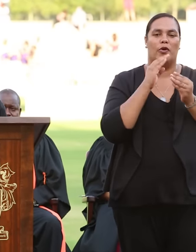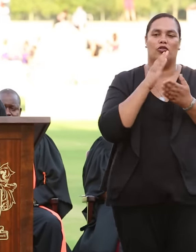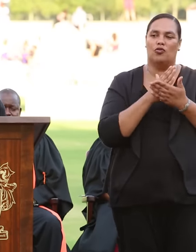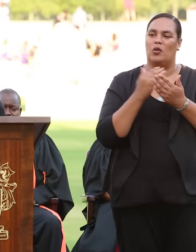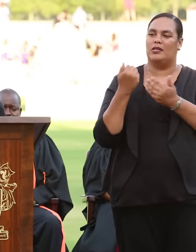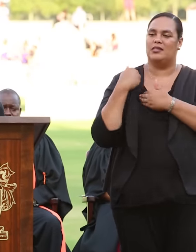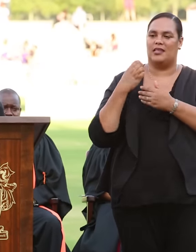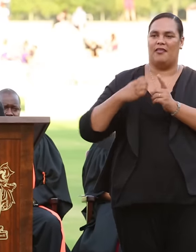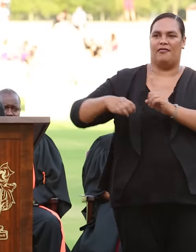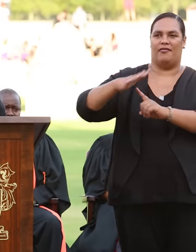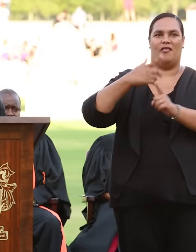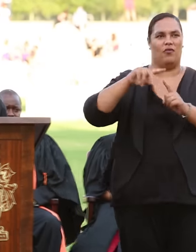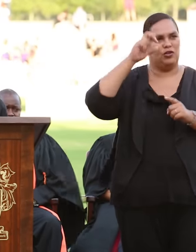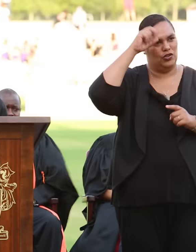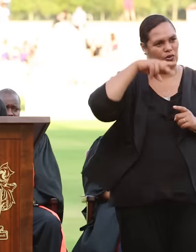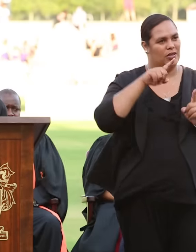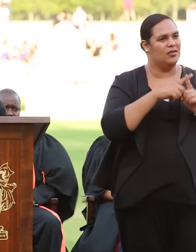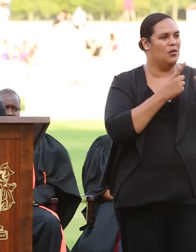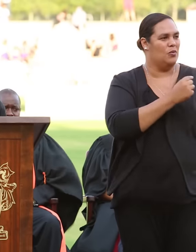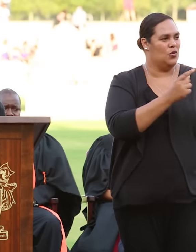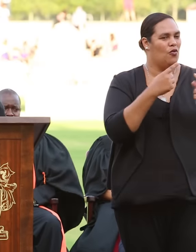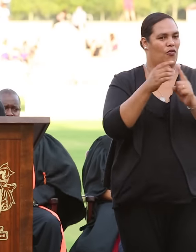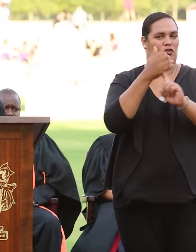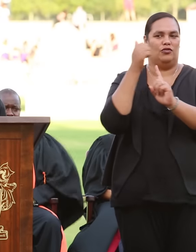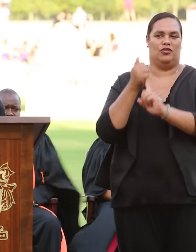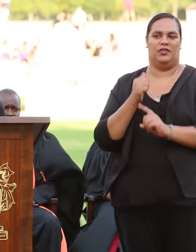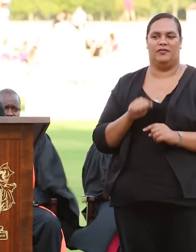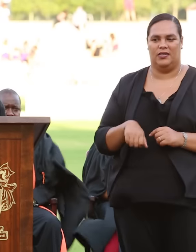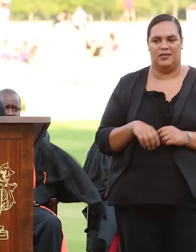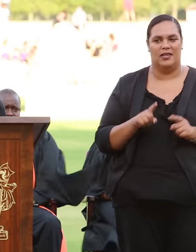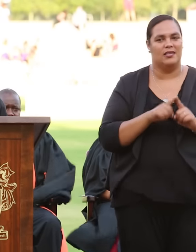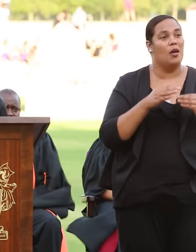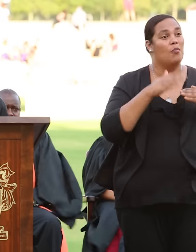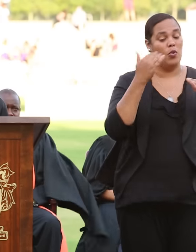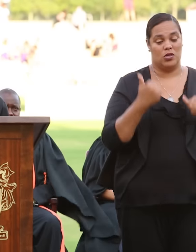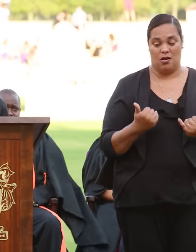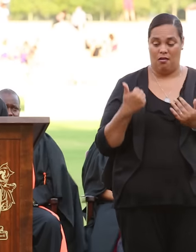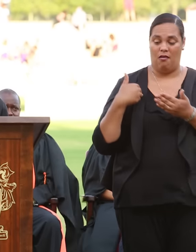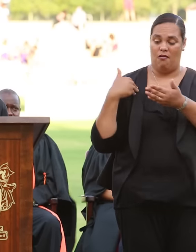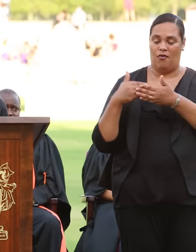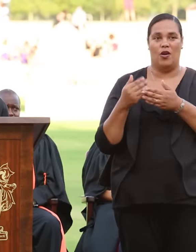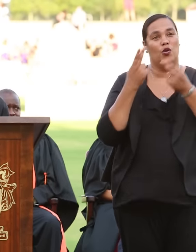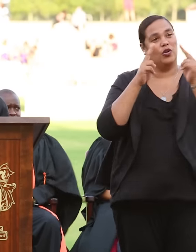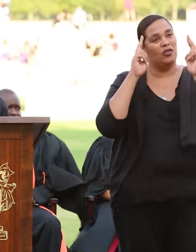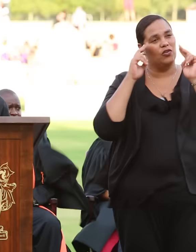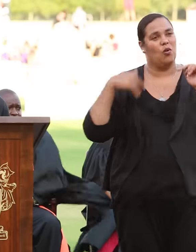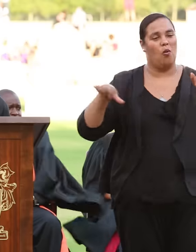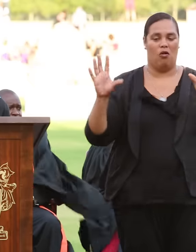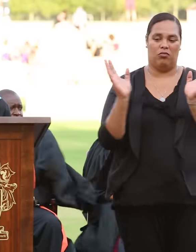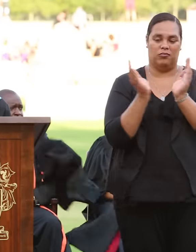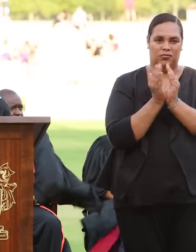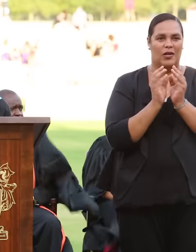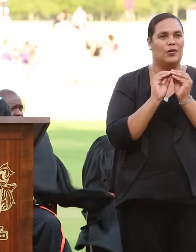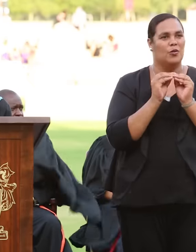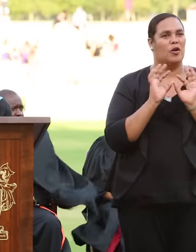students and continues to be a driving force in achieving this. And most recently, the university has come together to